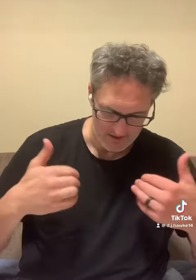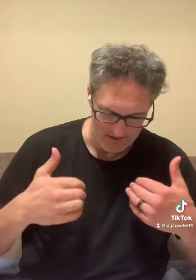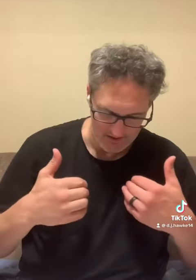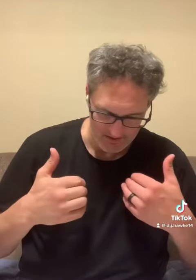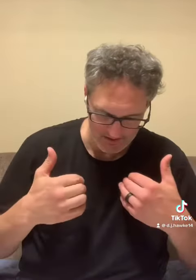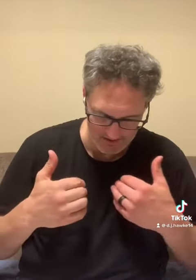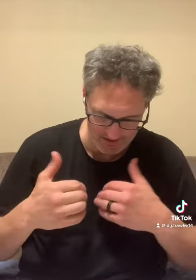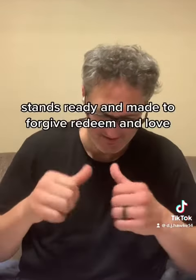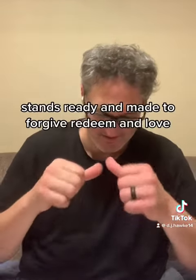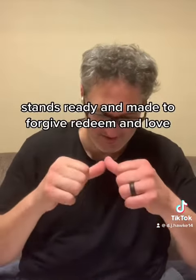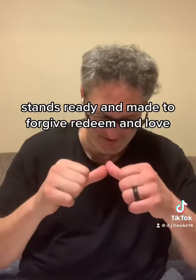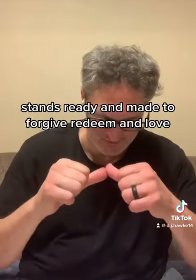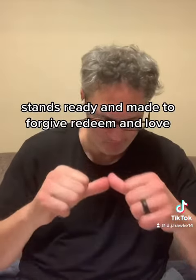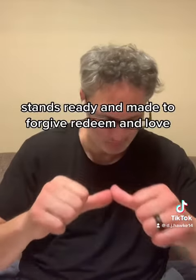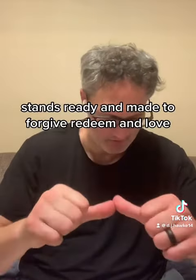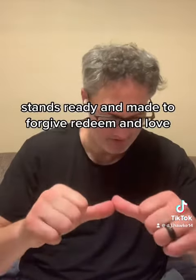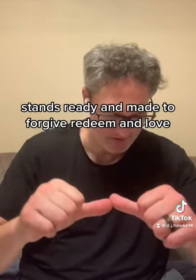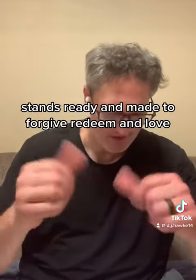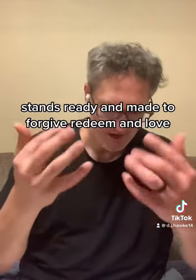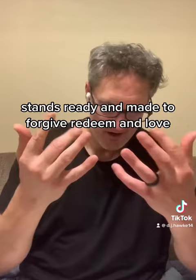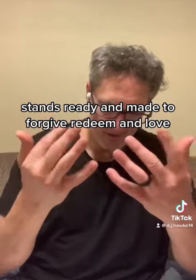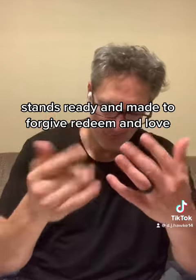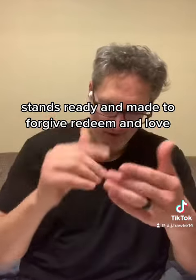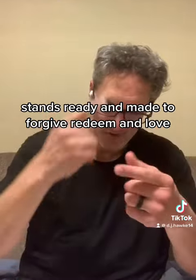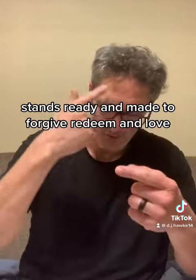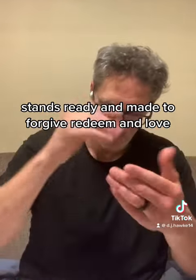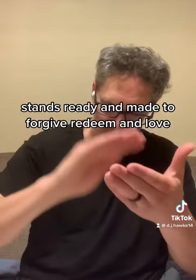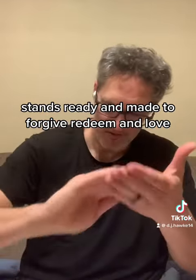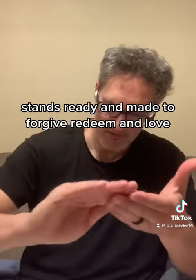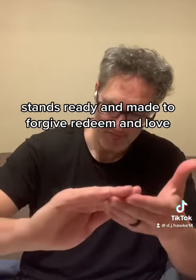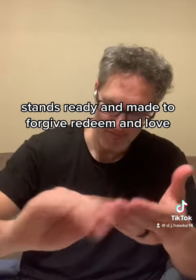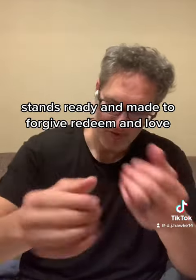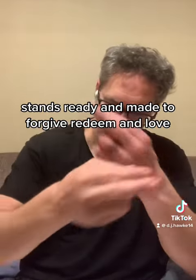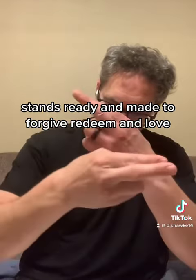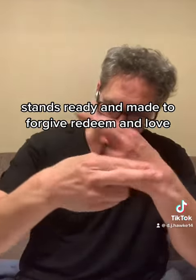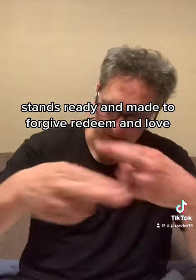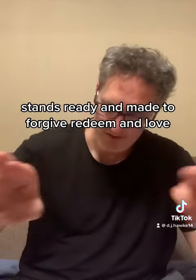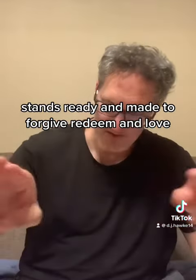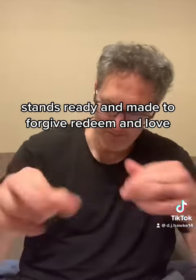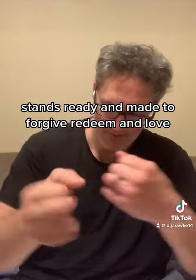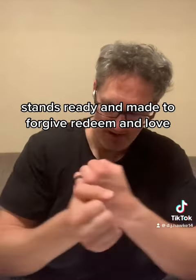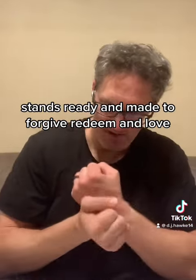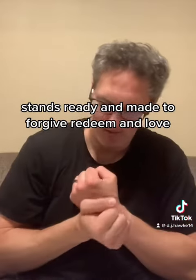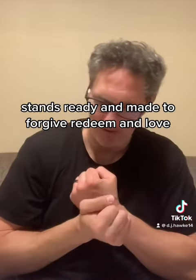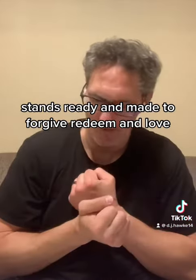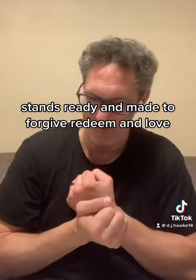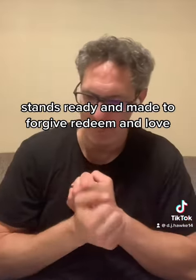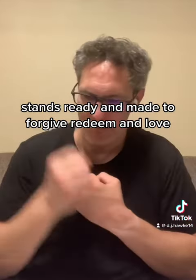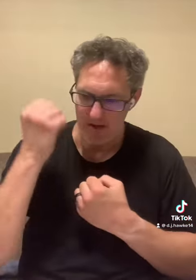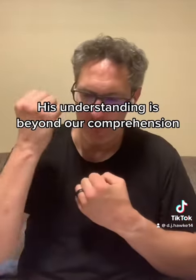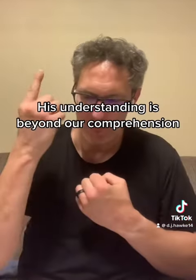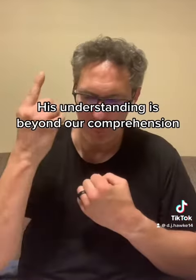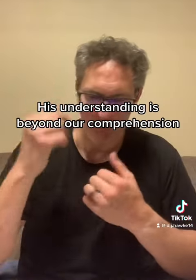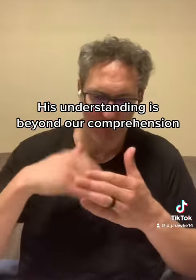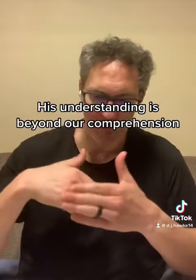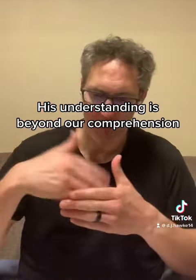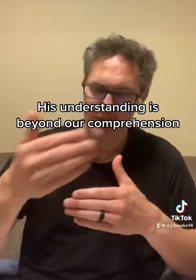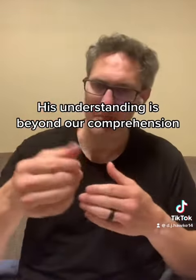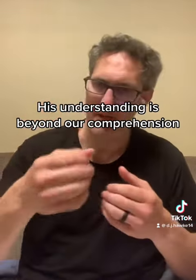He stands ready and ready to forgive, redeem, and love. His understanding is beyond